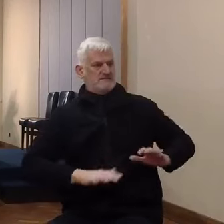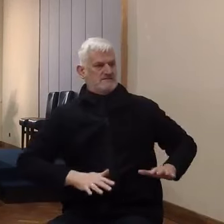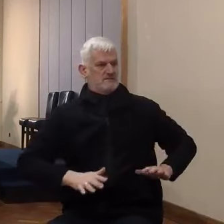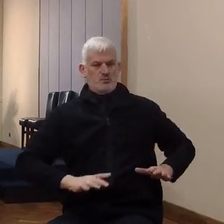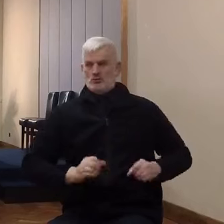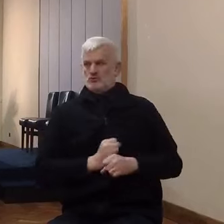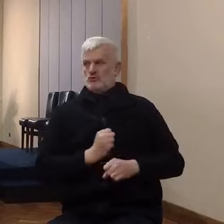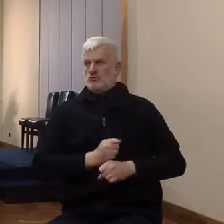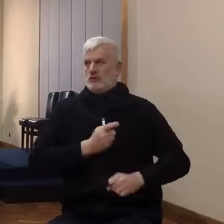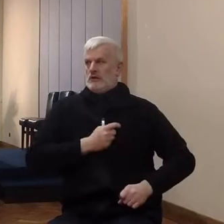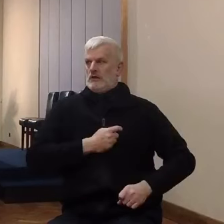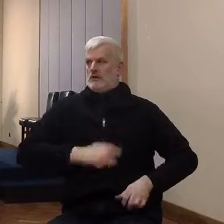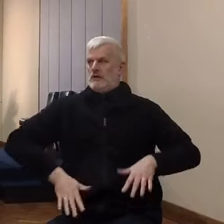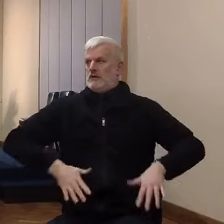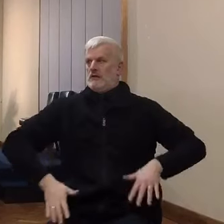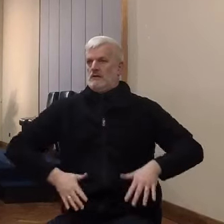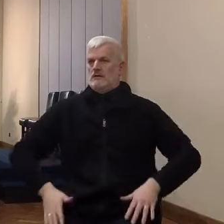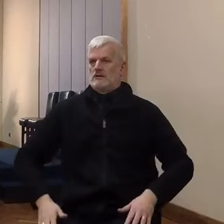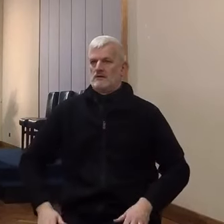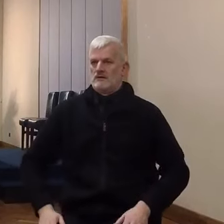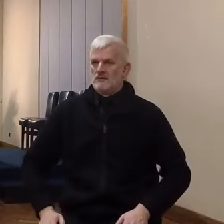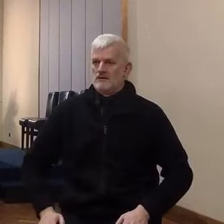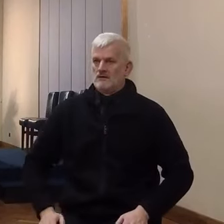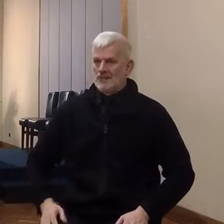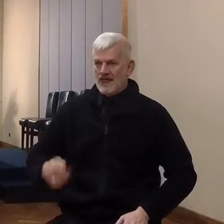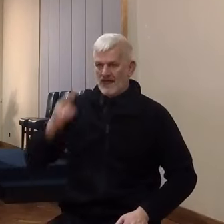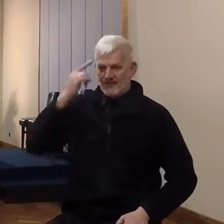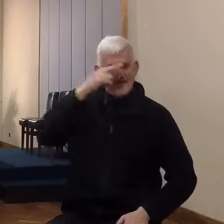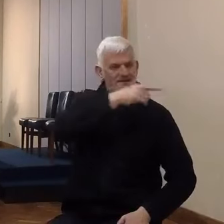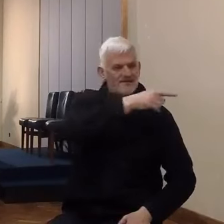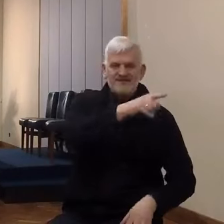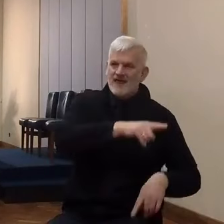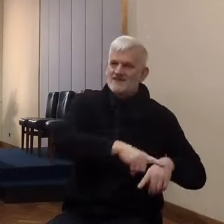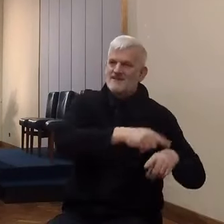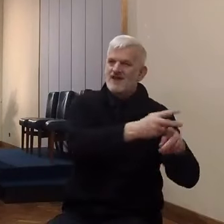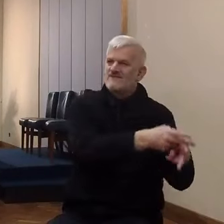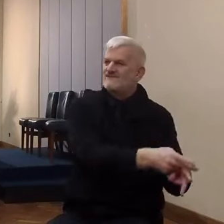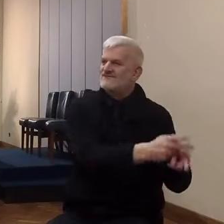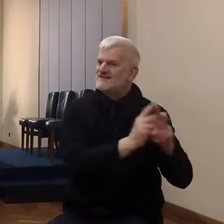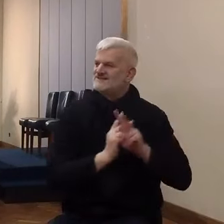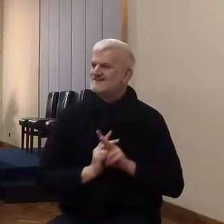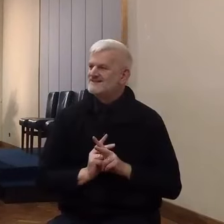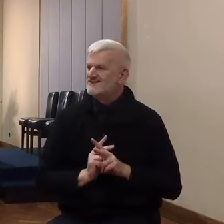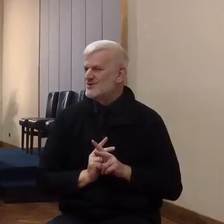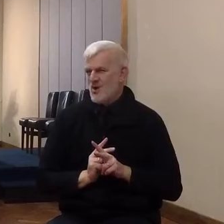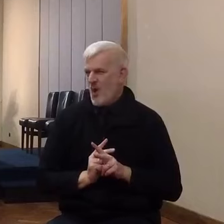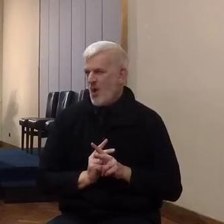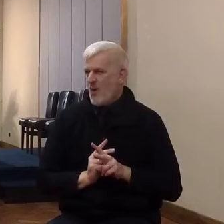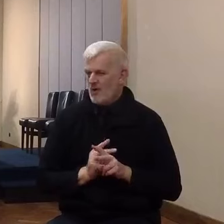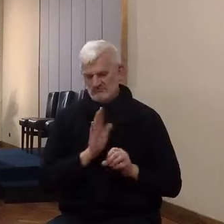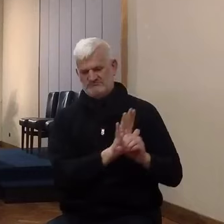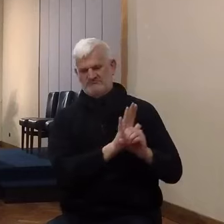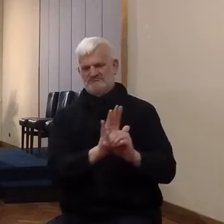any visitors from Israel admitted into Jericho. But they may have had prior